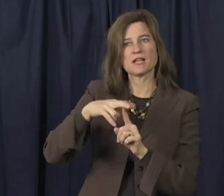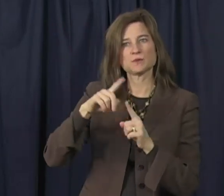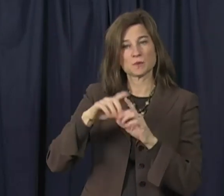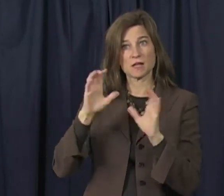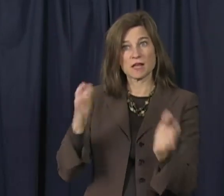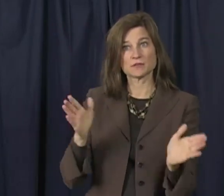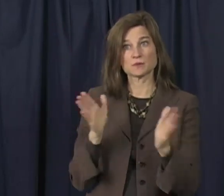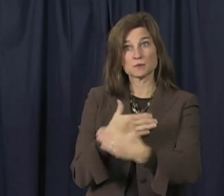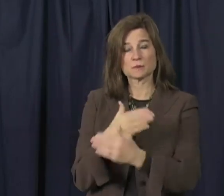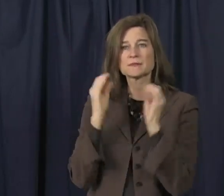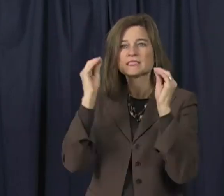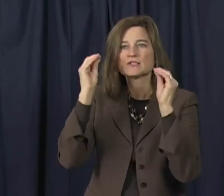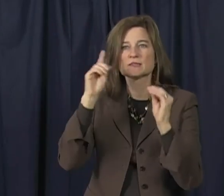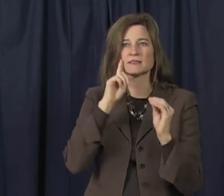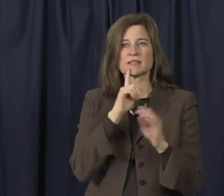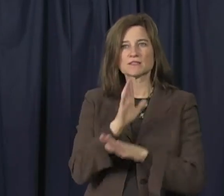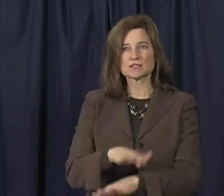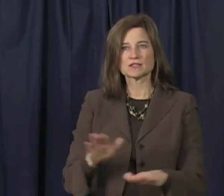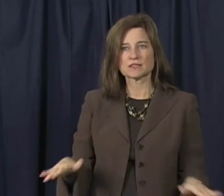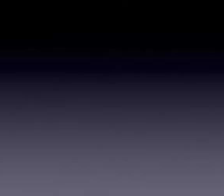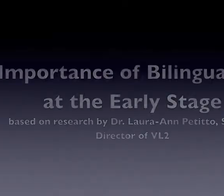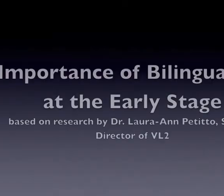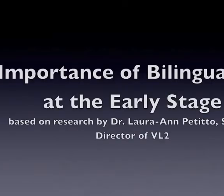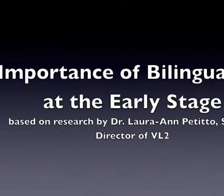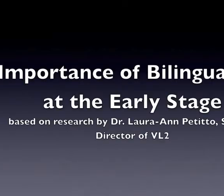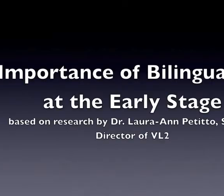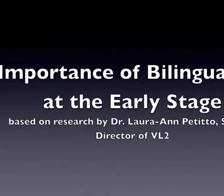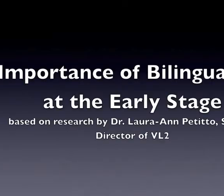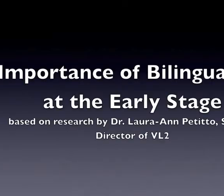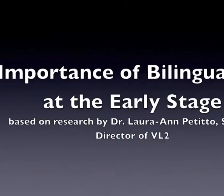some that we thought would apply to the classroom in teaching deaf children.